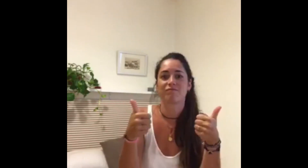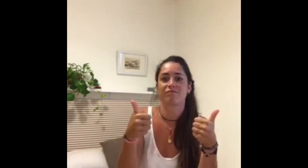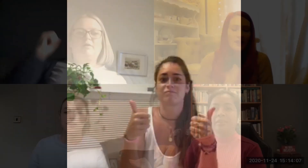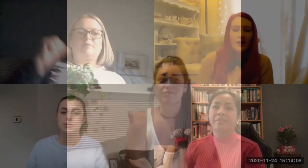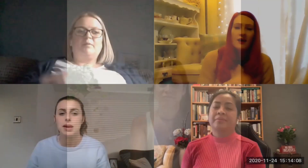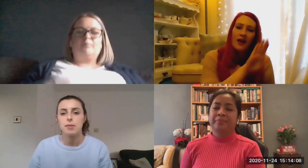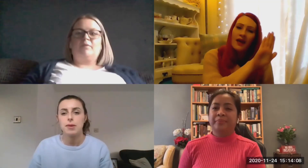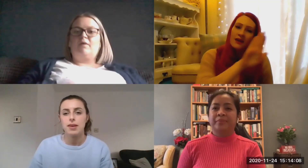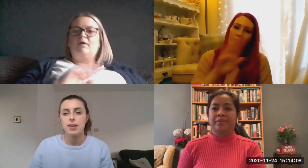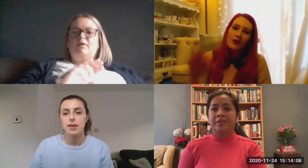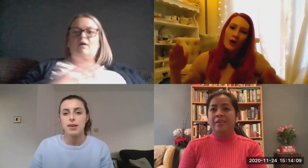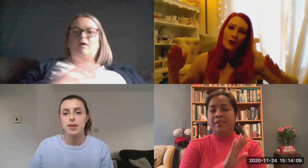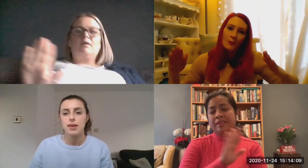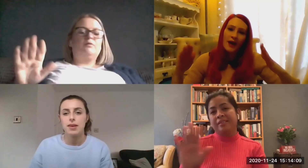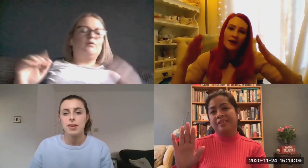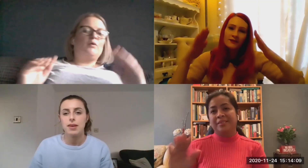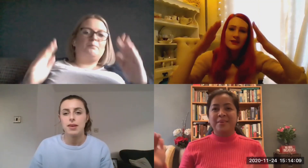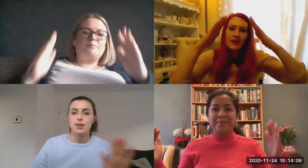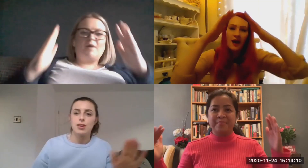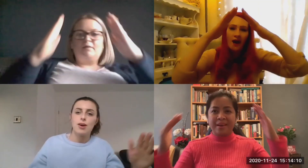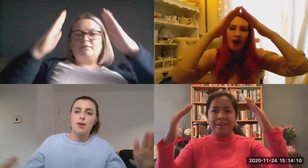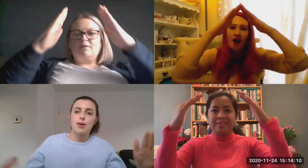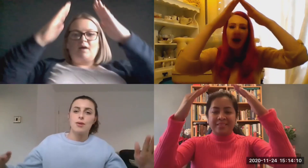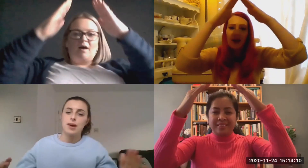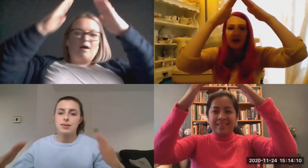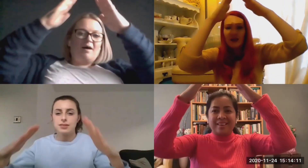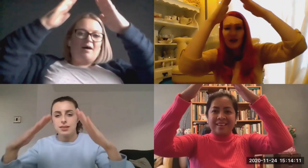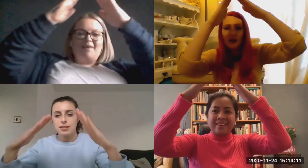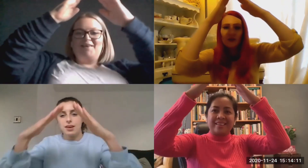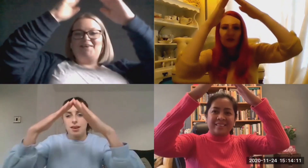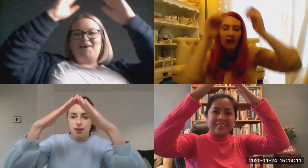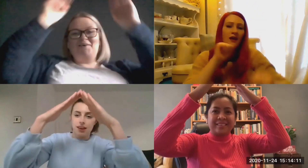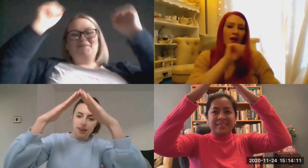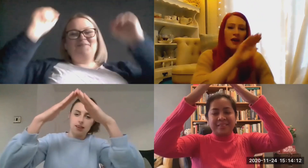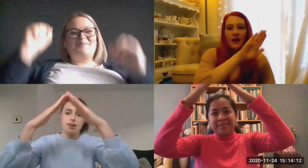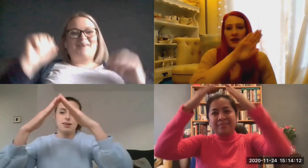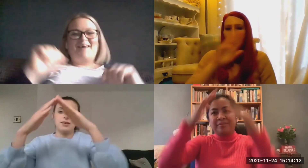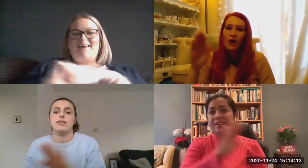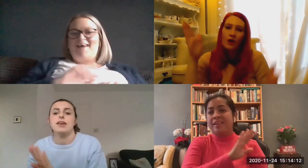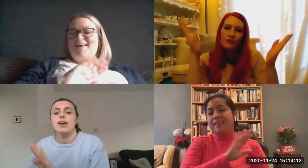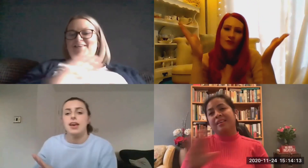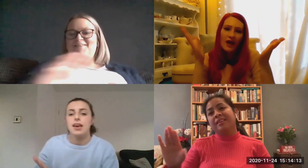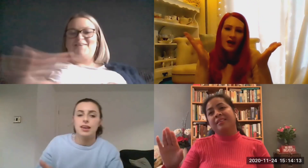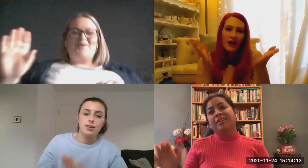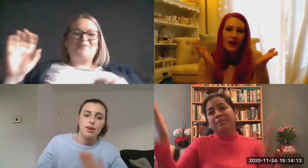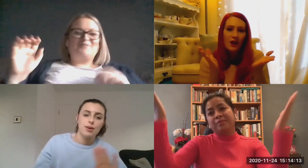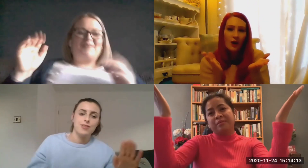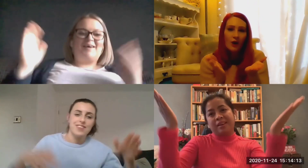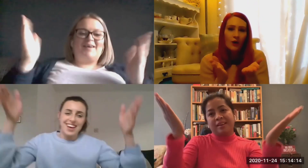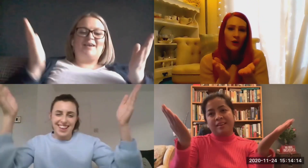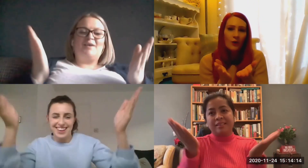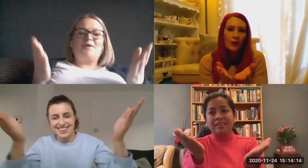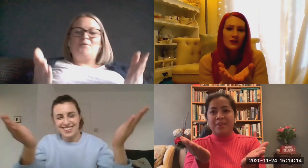there ain't no mountain high enough, ain't no valley low enough,